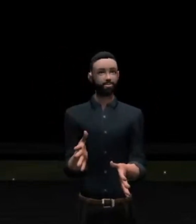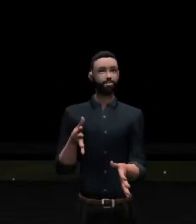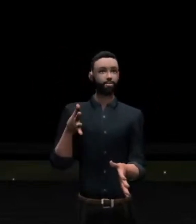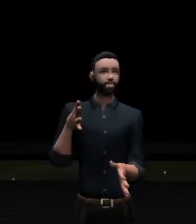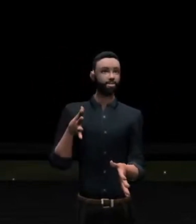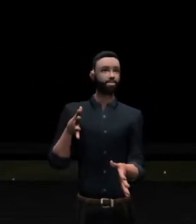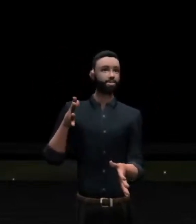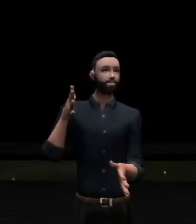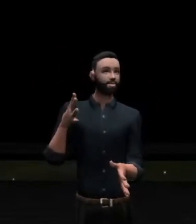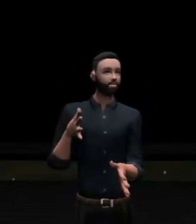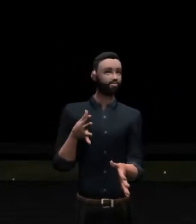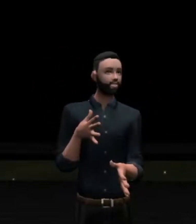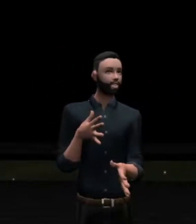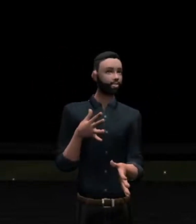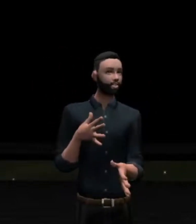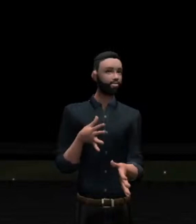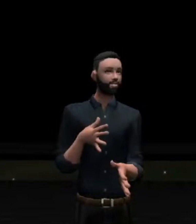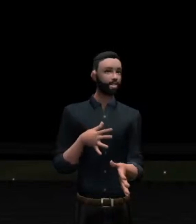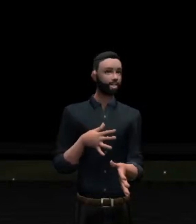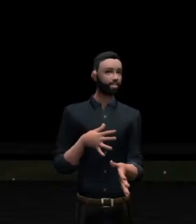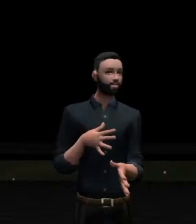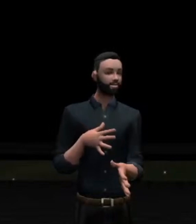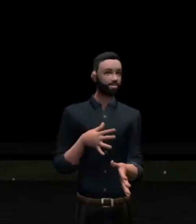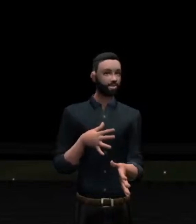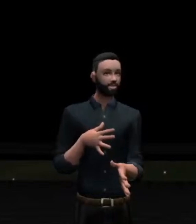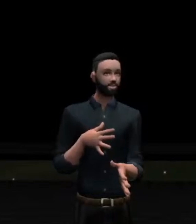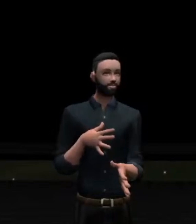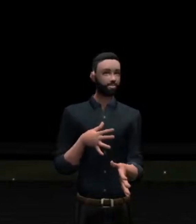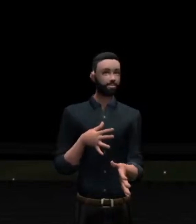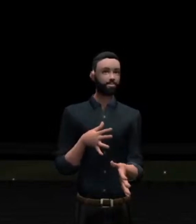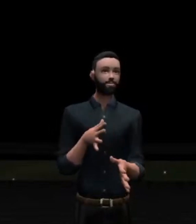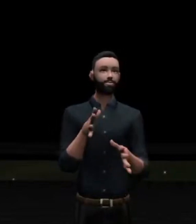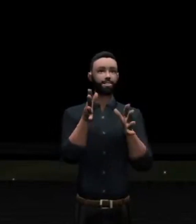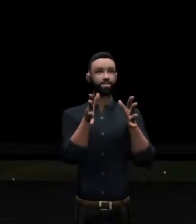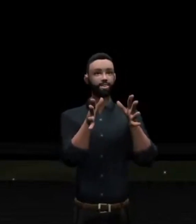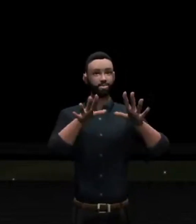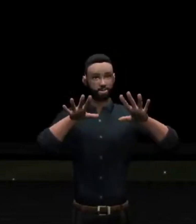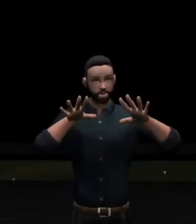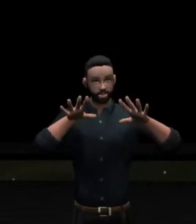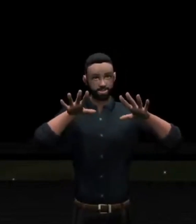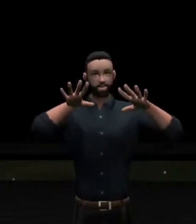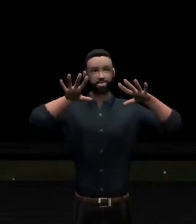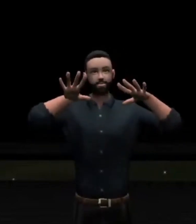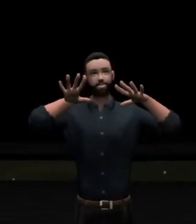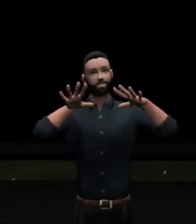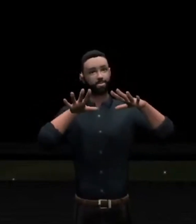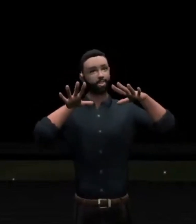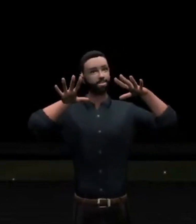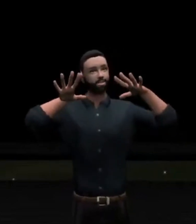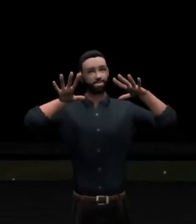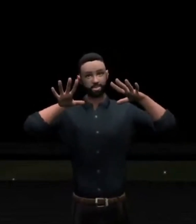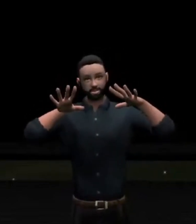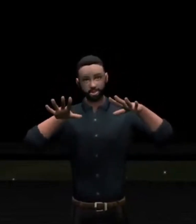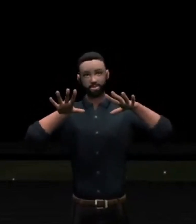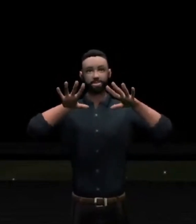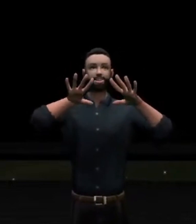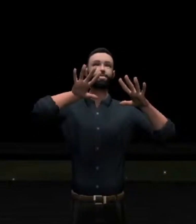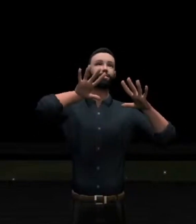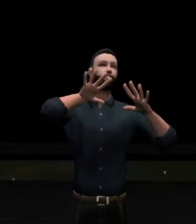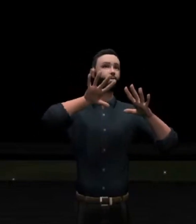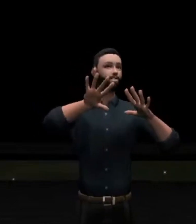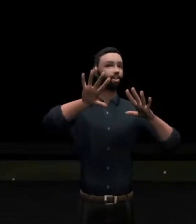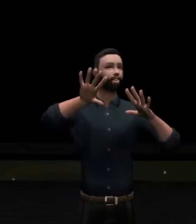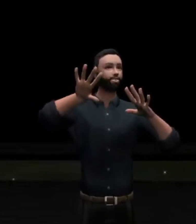will continue to follow the God of this power. And so that's the rub. That's what's the point of this entire